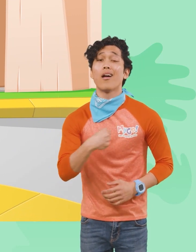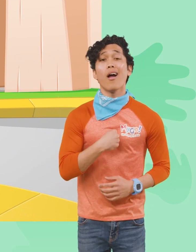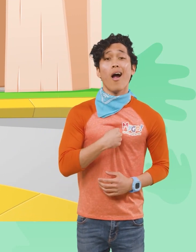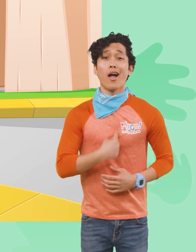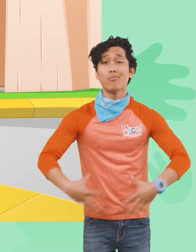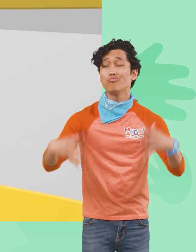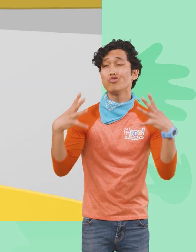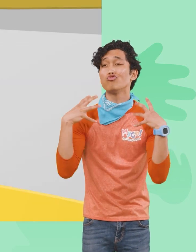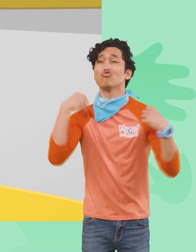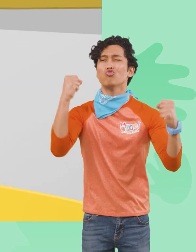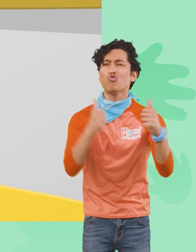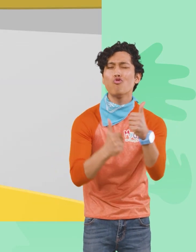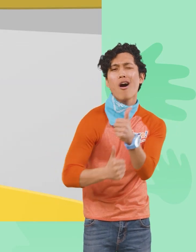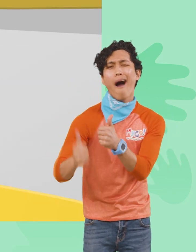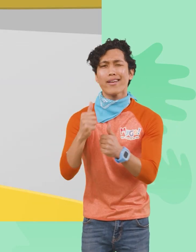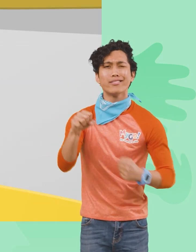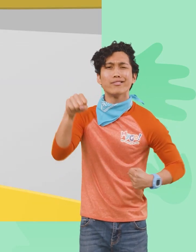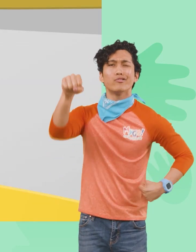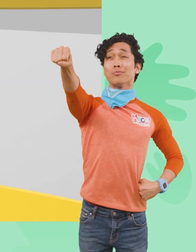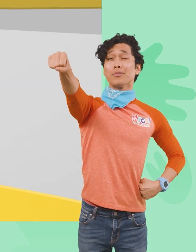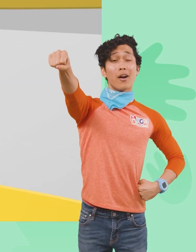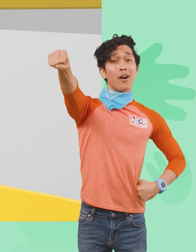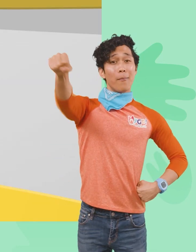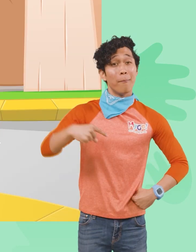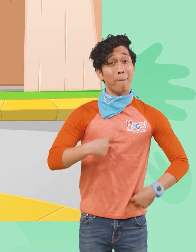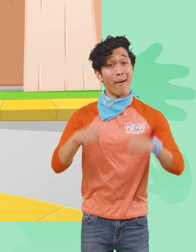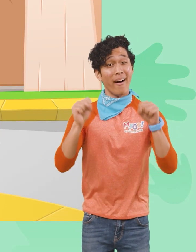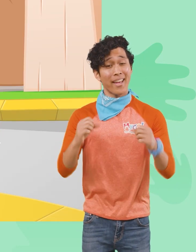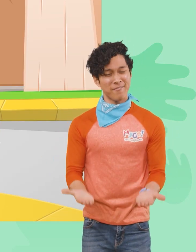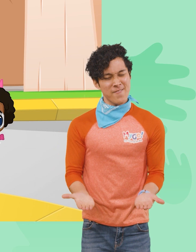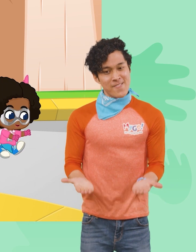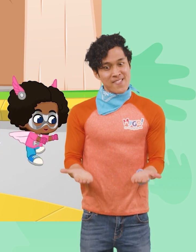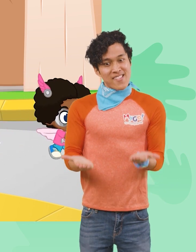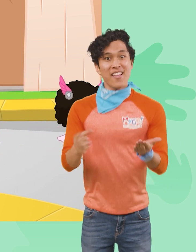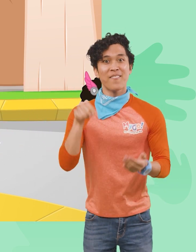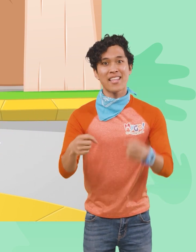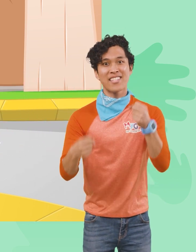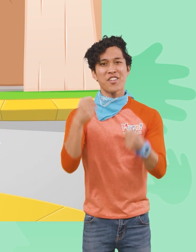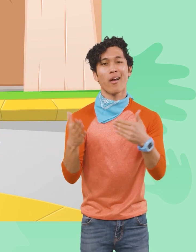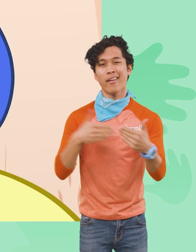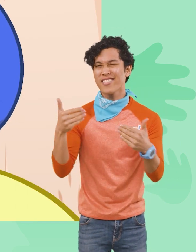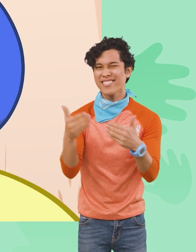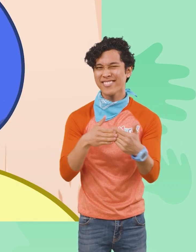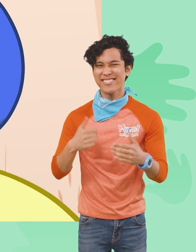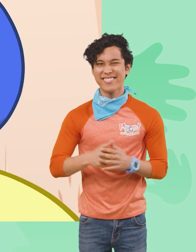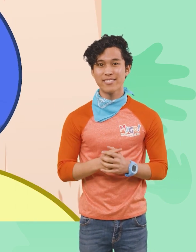I'm the strongest superhero! I can easily lift up this car! Morphle,